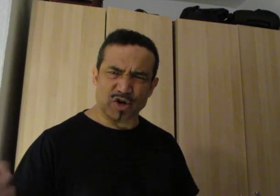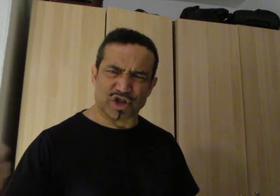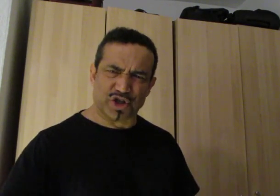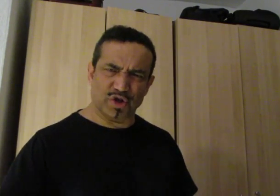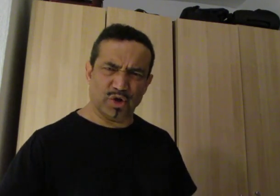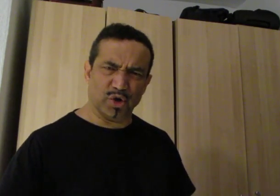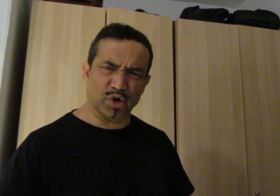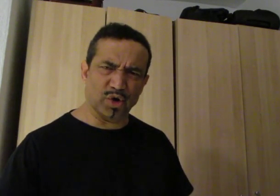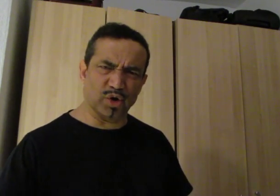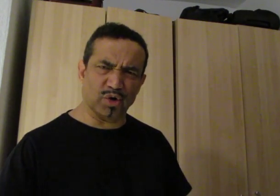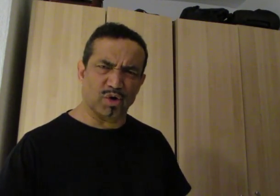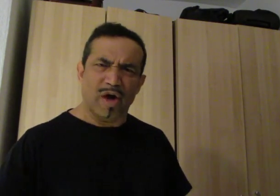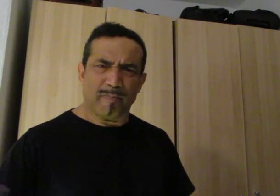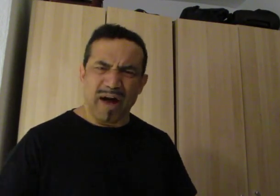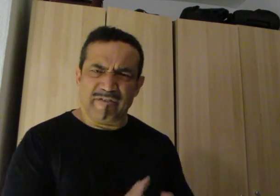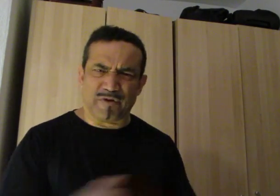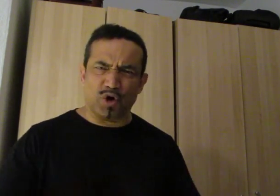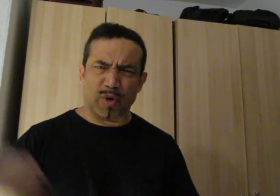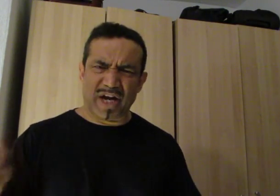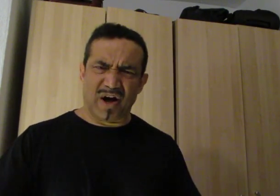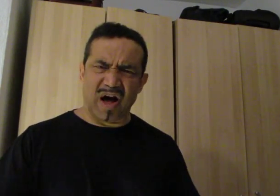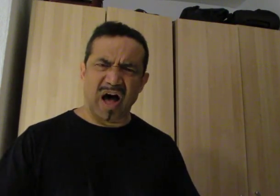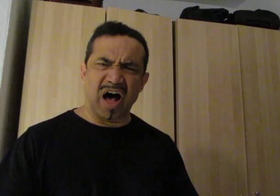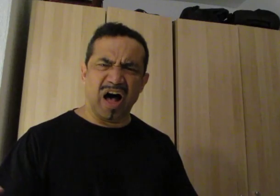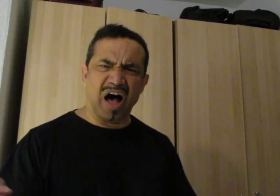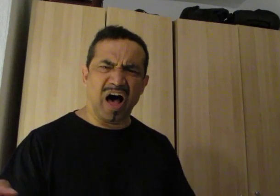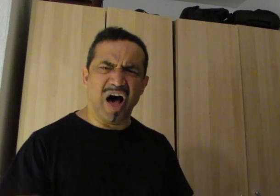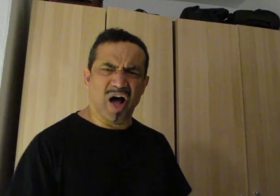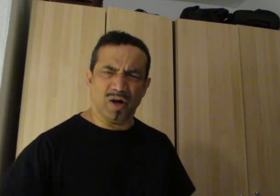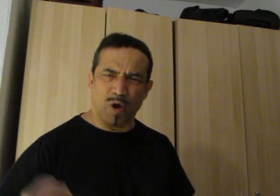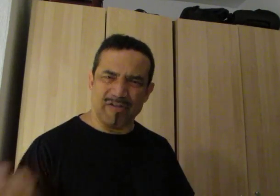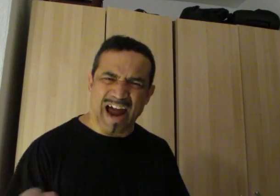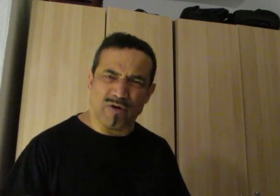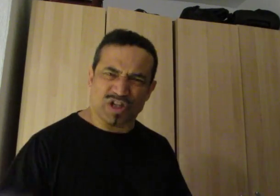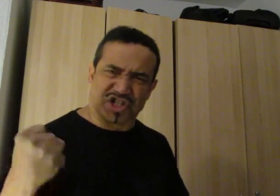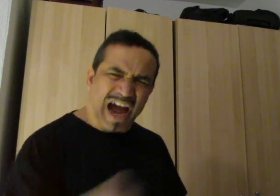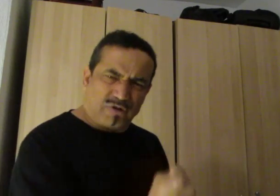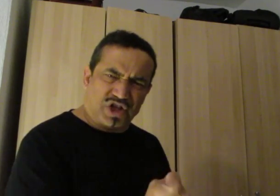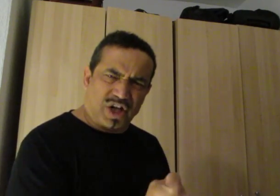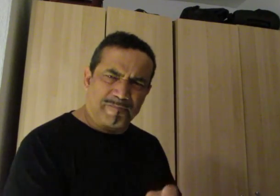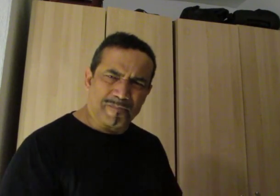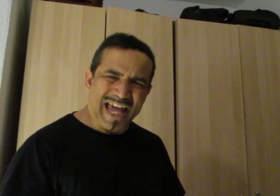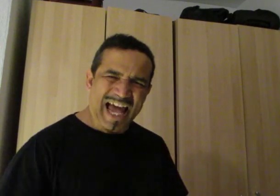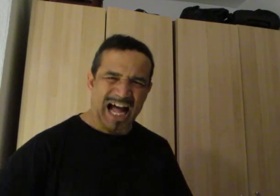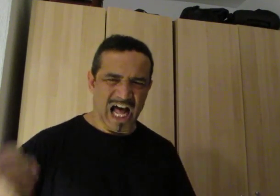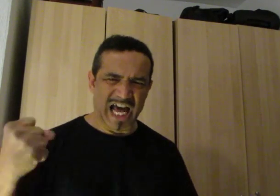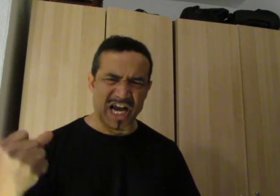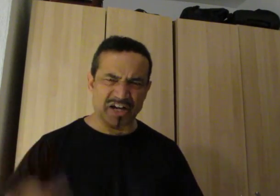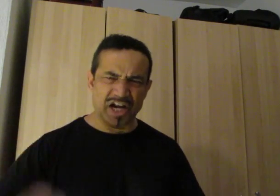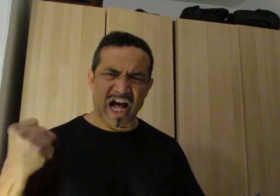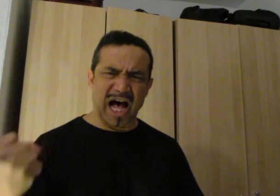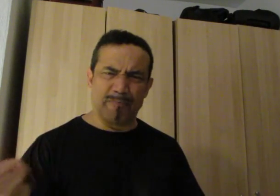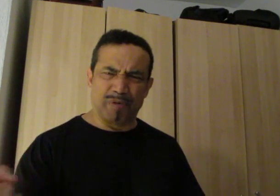could chew but through it all I'm when there was doubt when there I ate it up